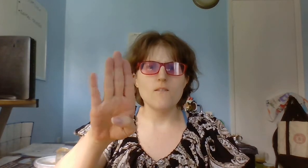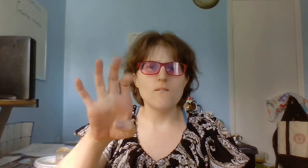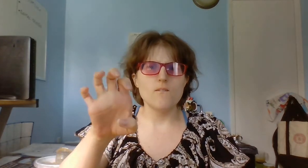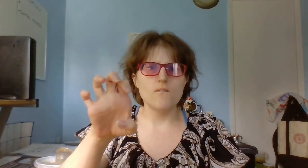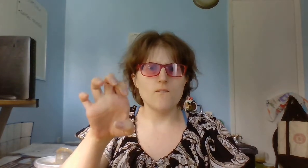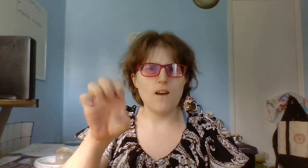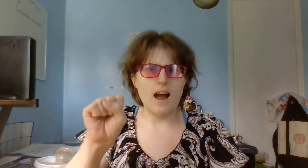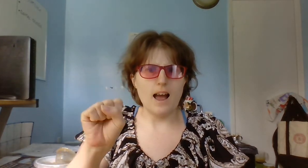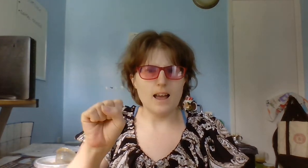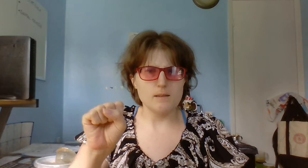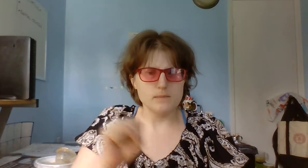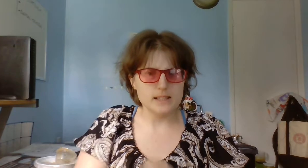Bats.